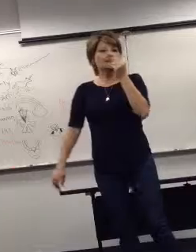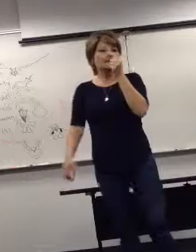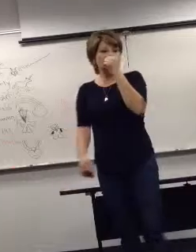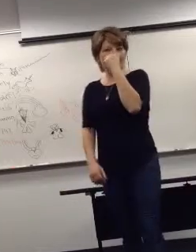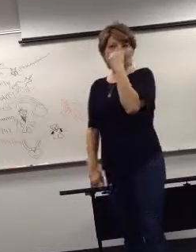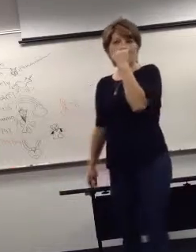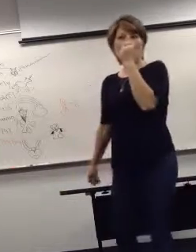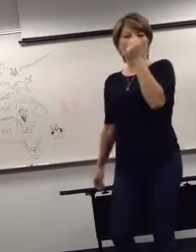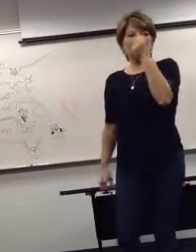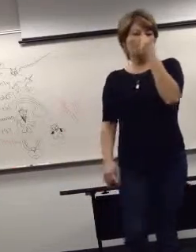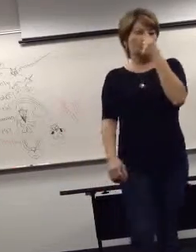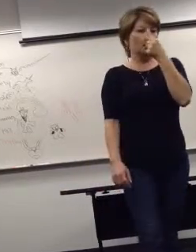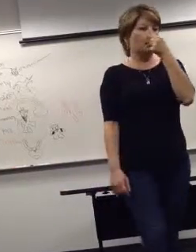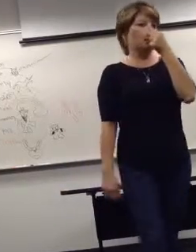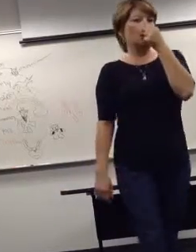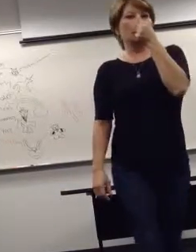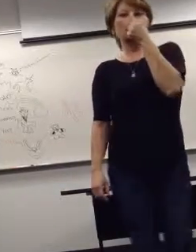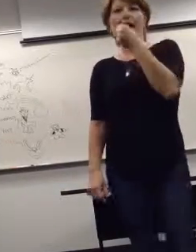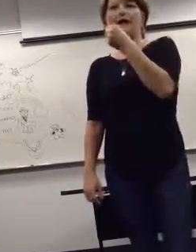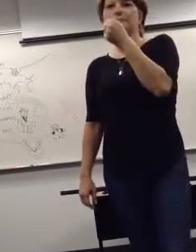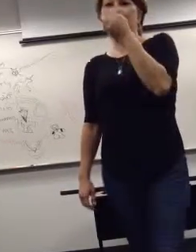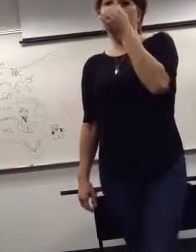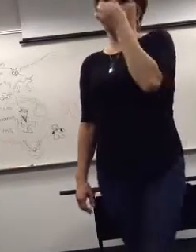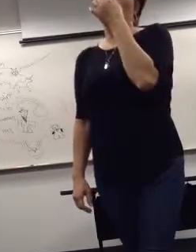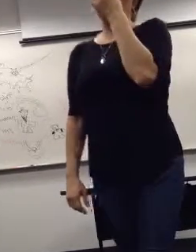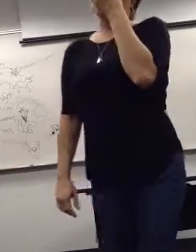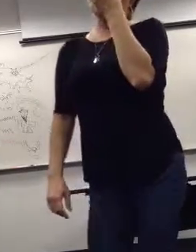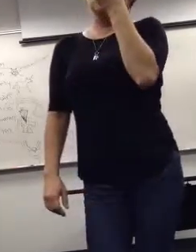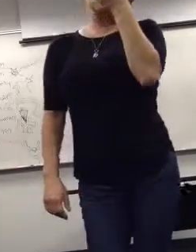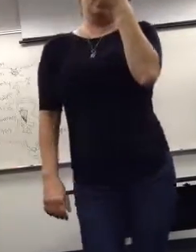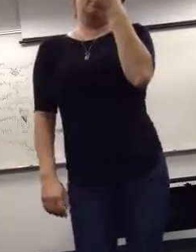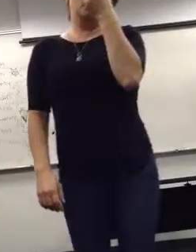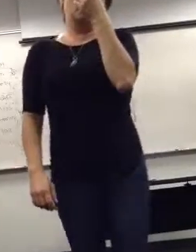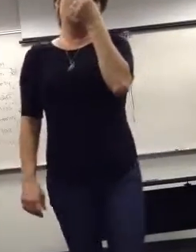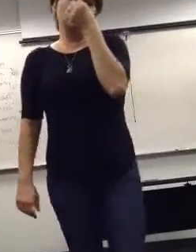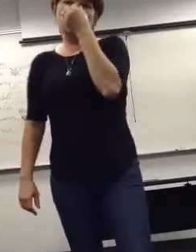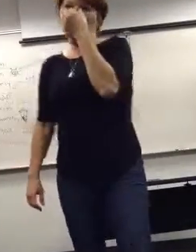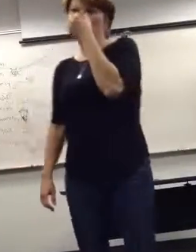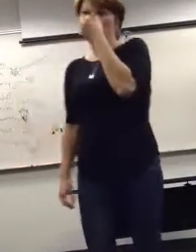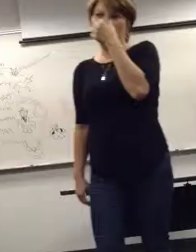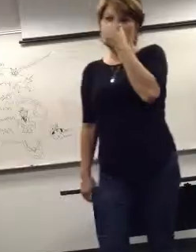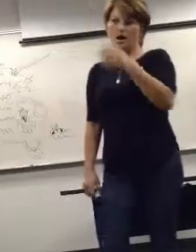Somebody's got the time. I might like lean in a little bit.